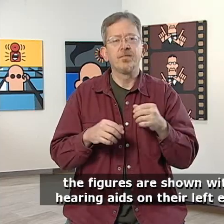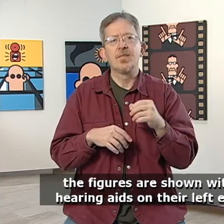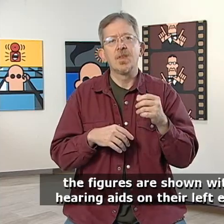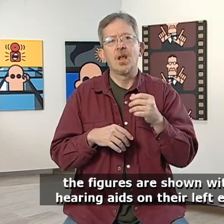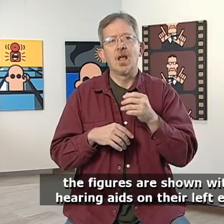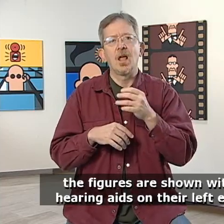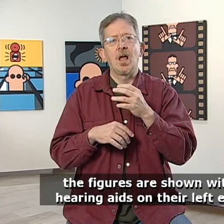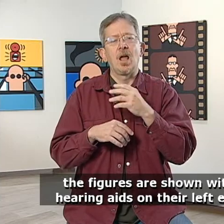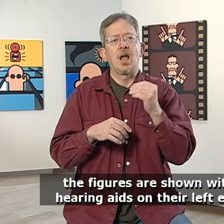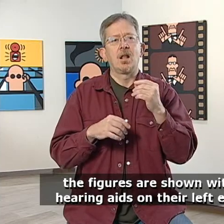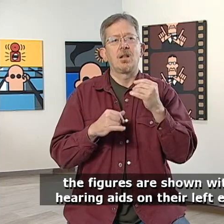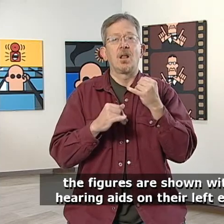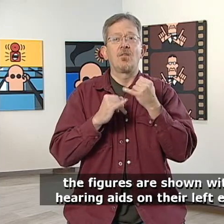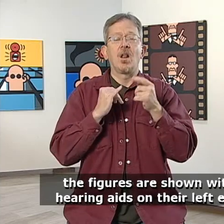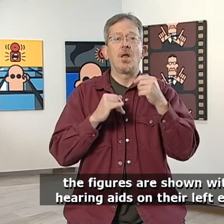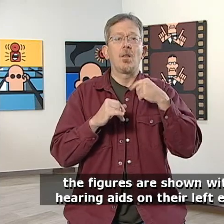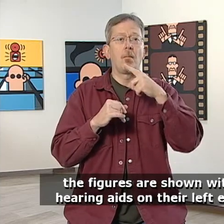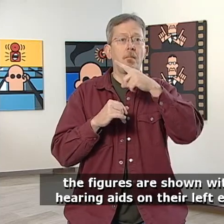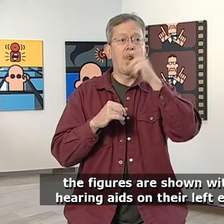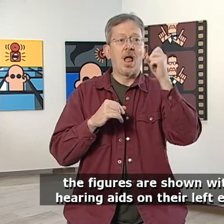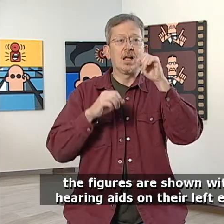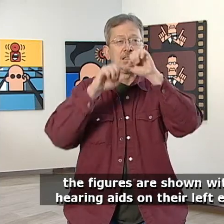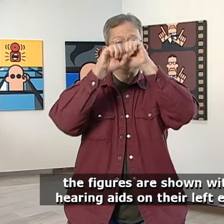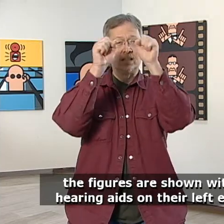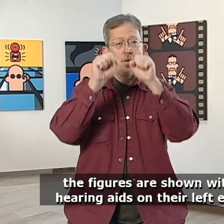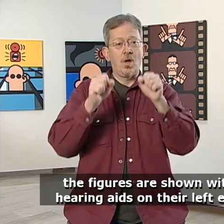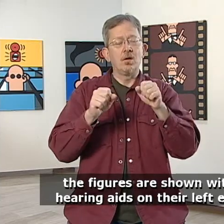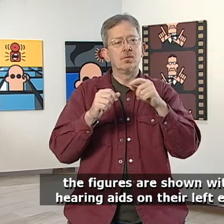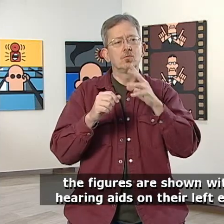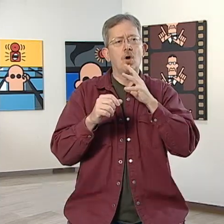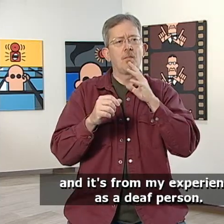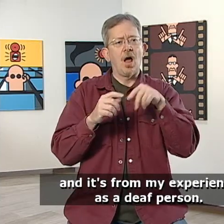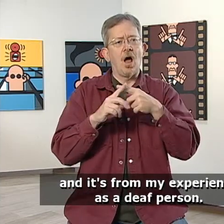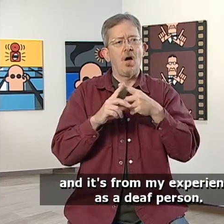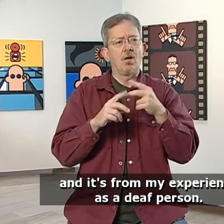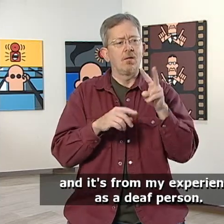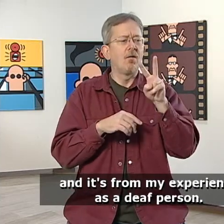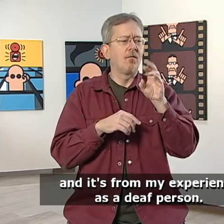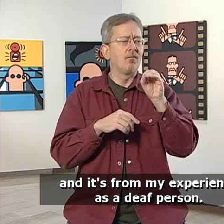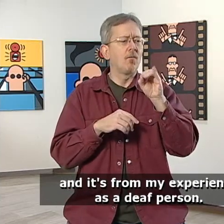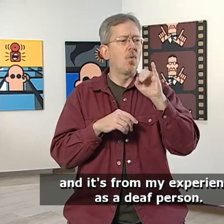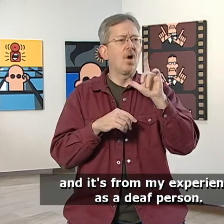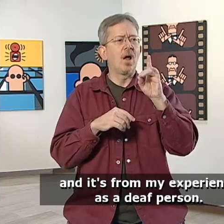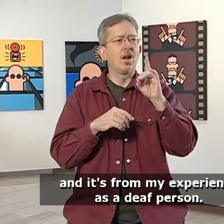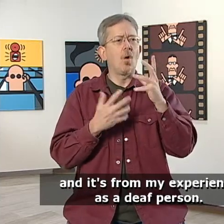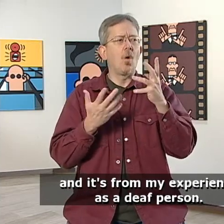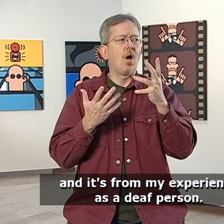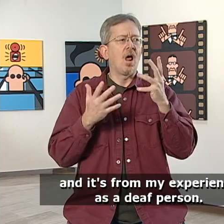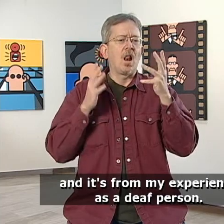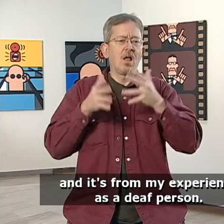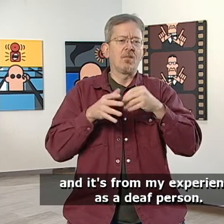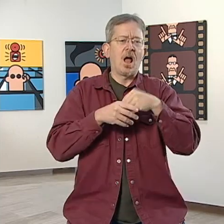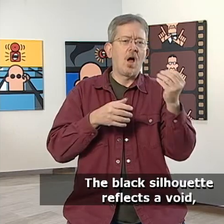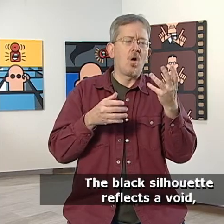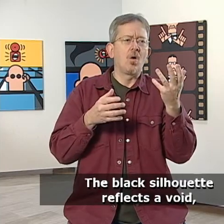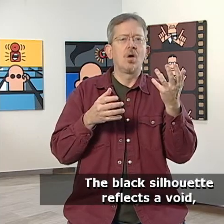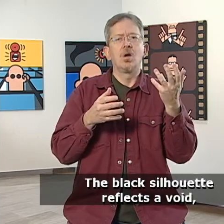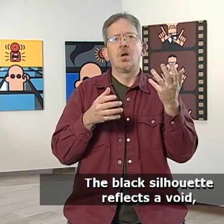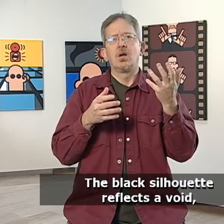the figures are shown with hearing aids on their left ear. And it's from my experience as a deaf person. The